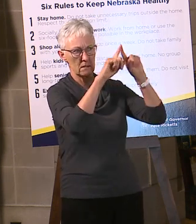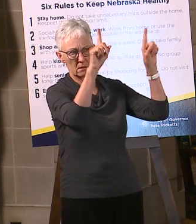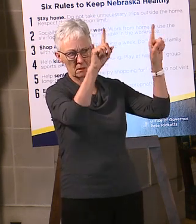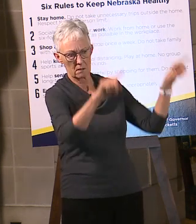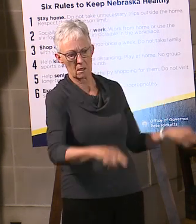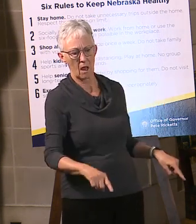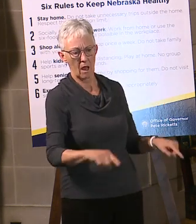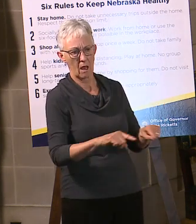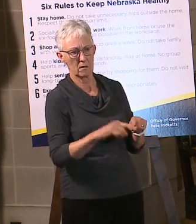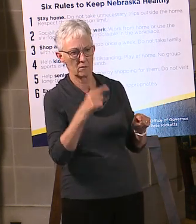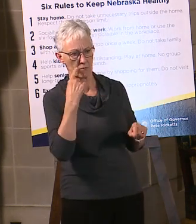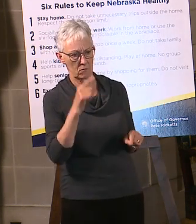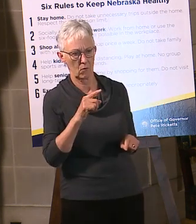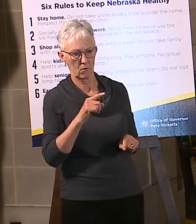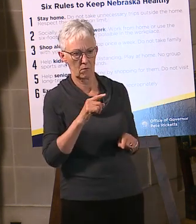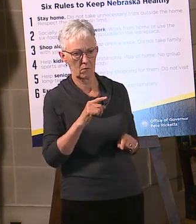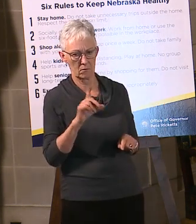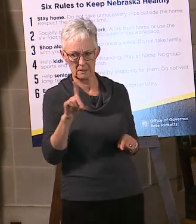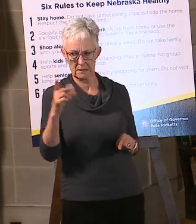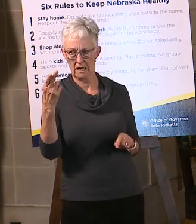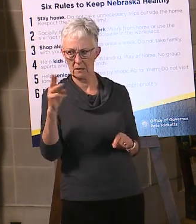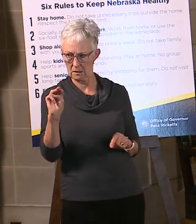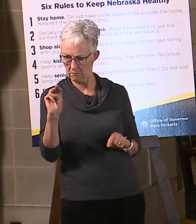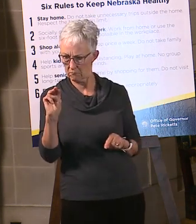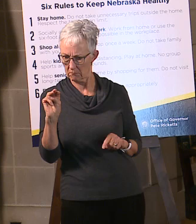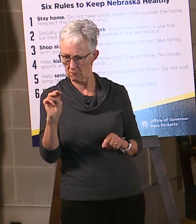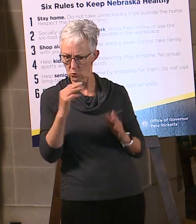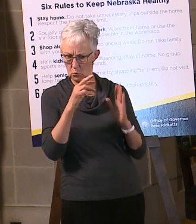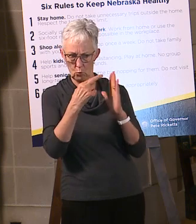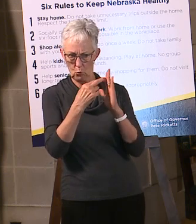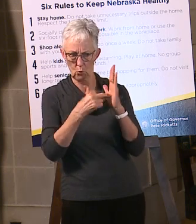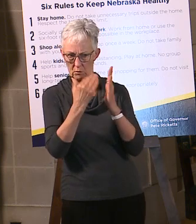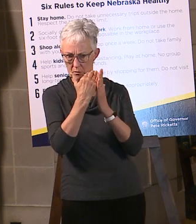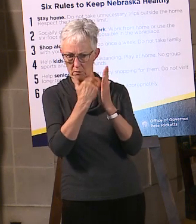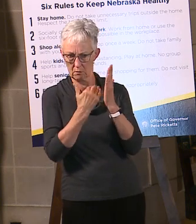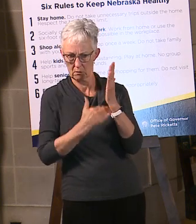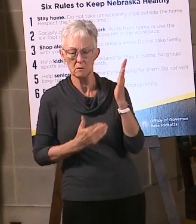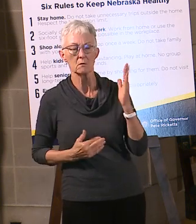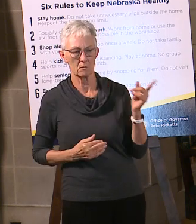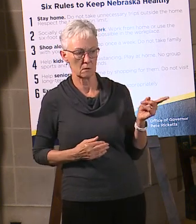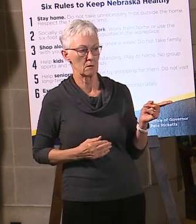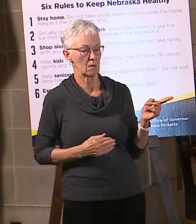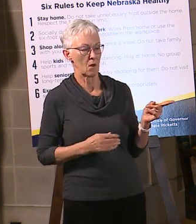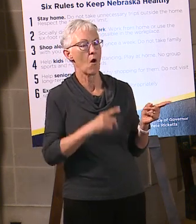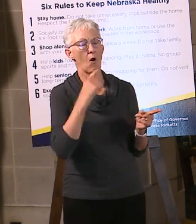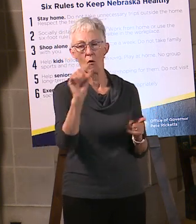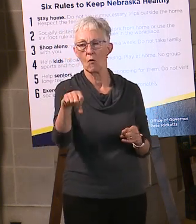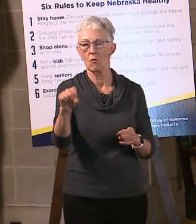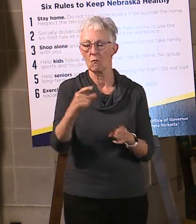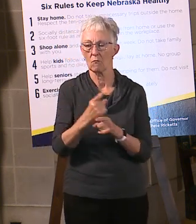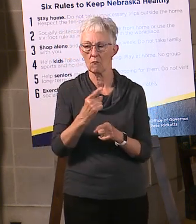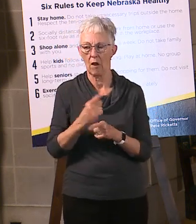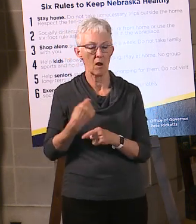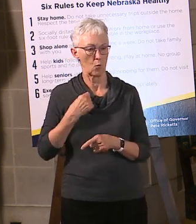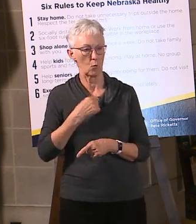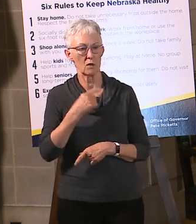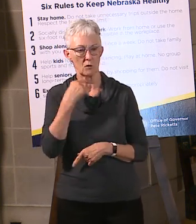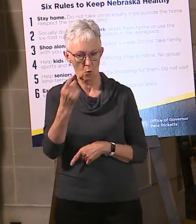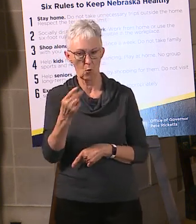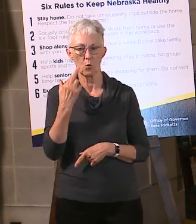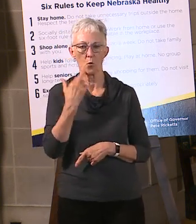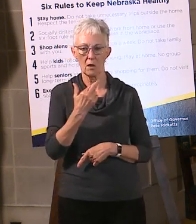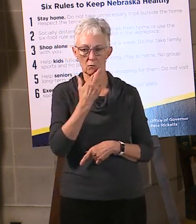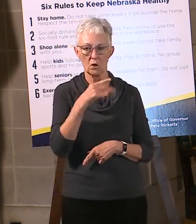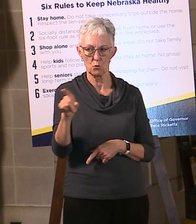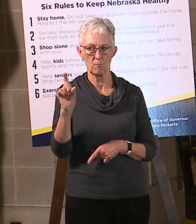the DHM, is that you had to post the DHM in your restaurant and those guidelines, and people are, restaurant owners are looking